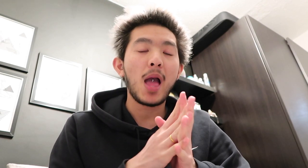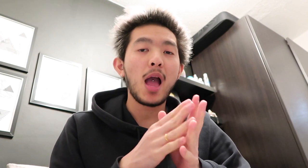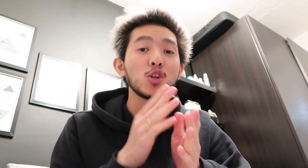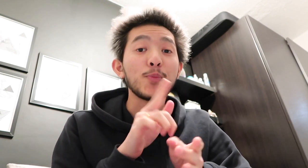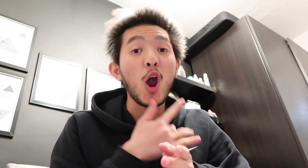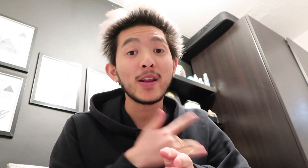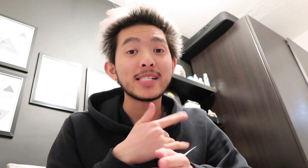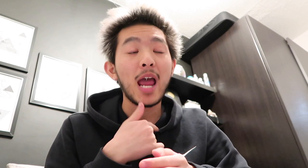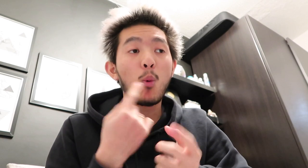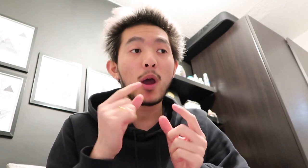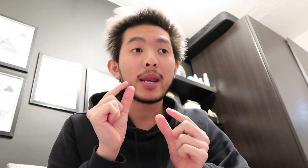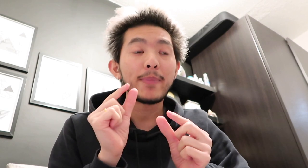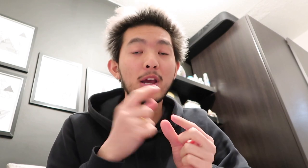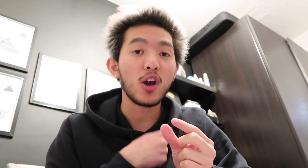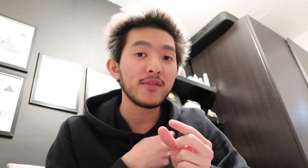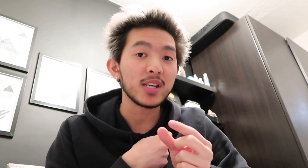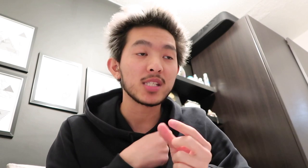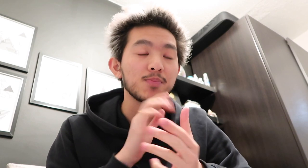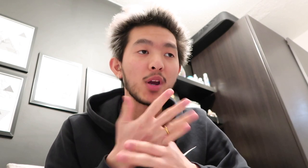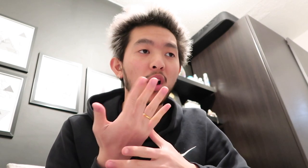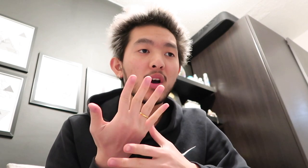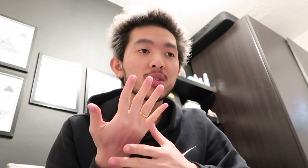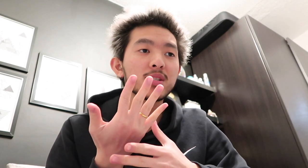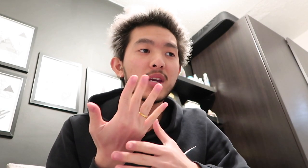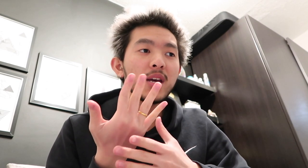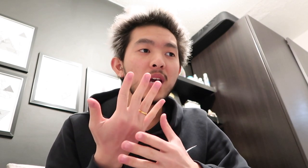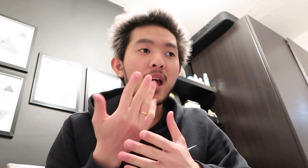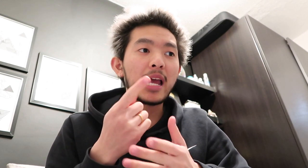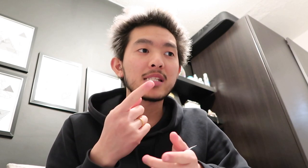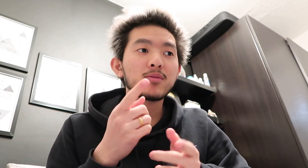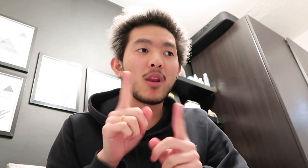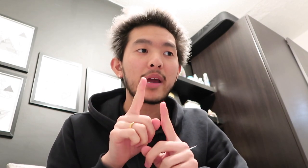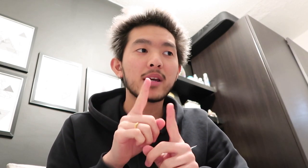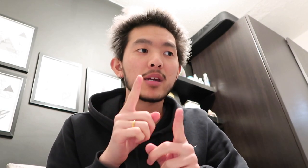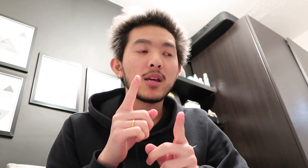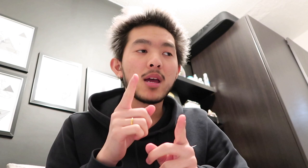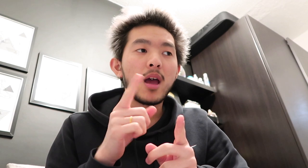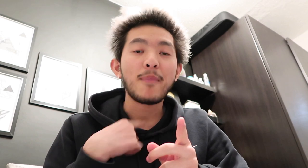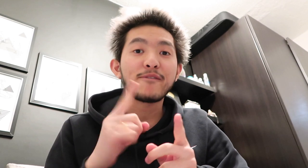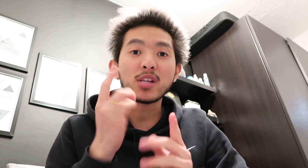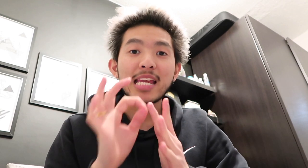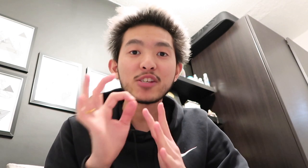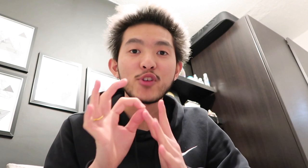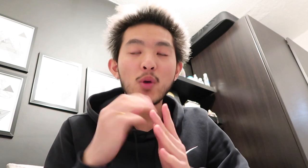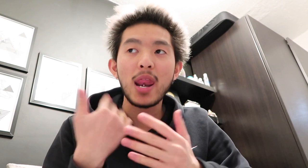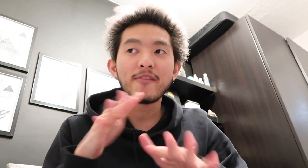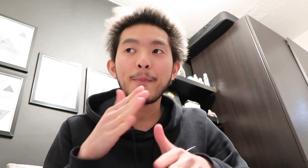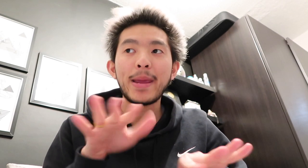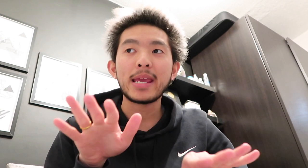You've heard it that I won't be going with because it's like the first interview I've never been